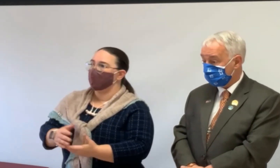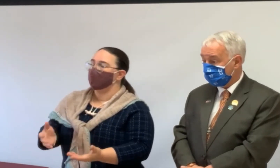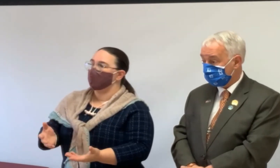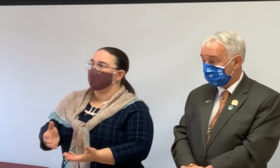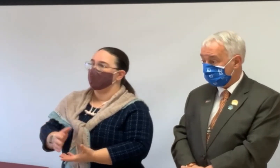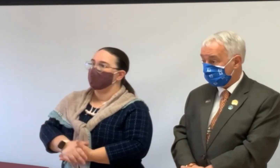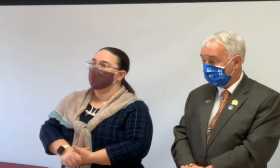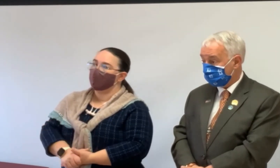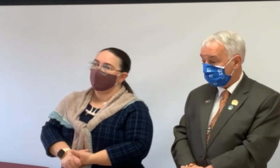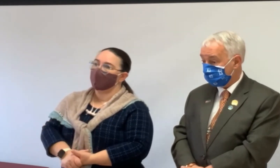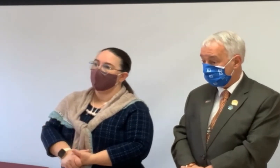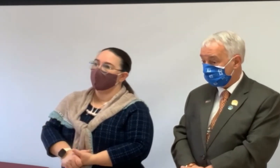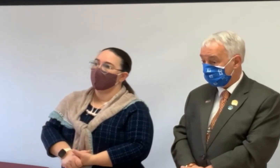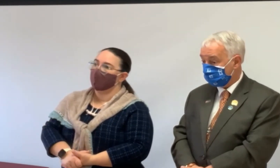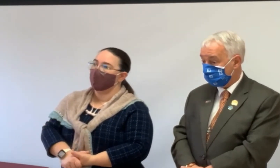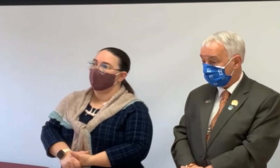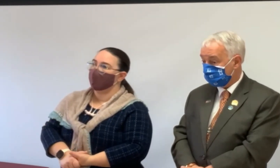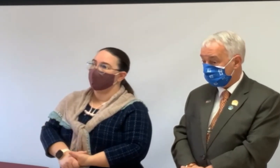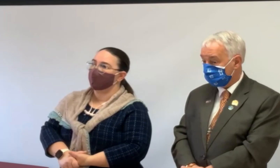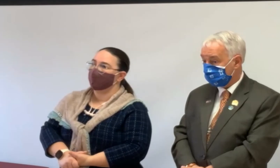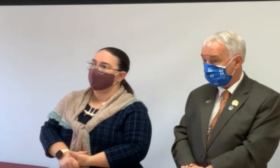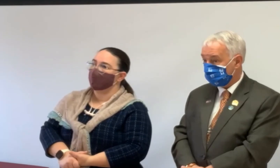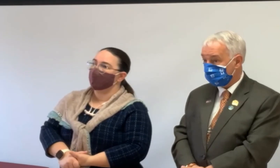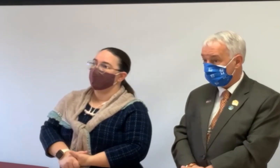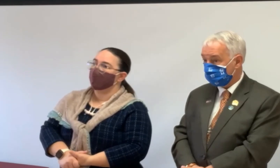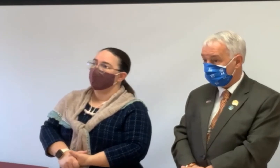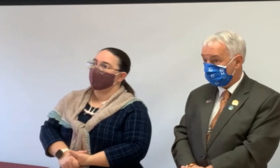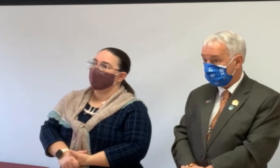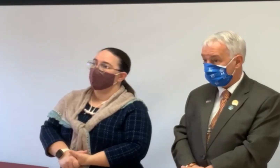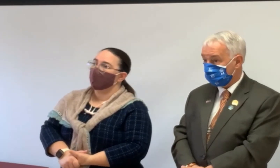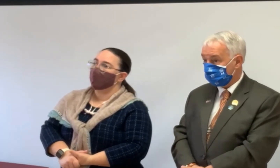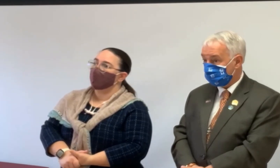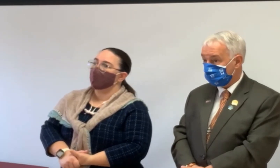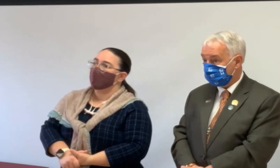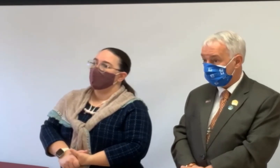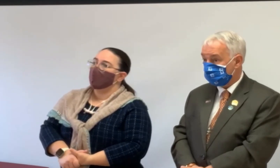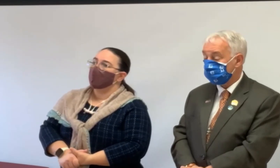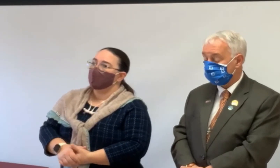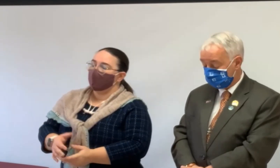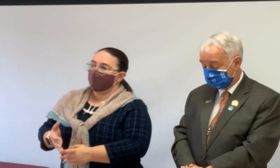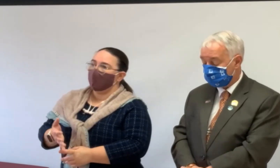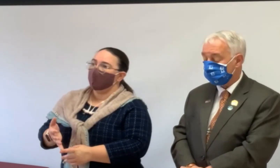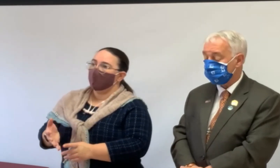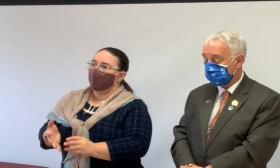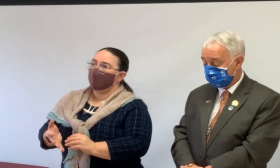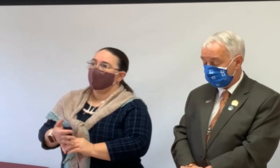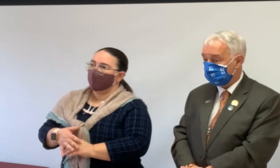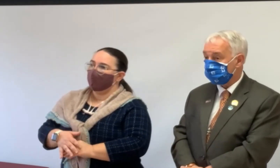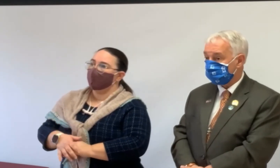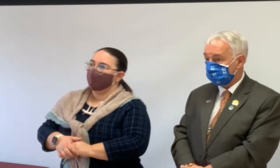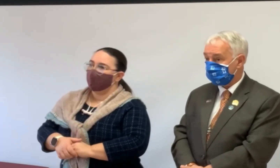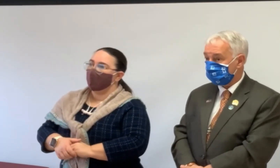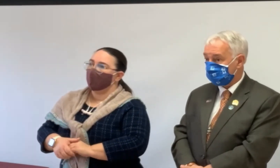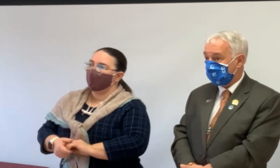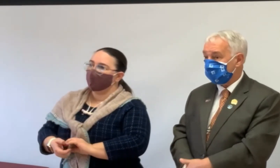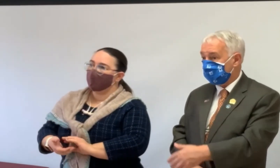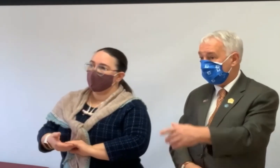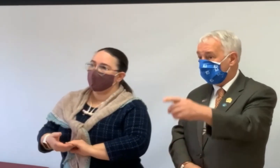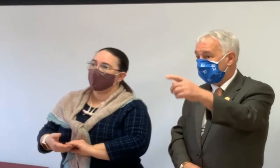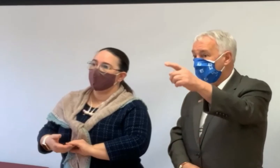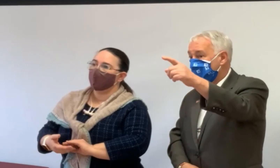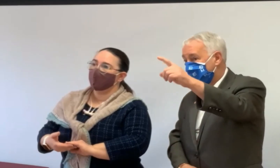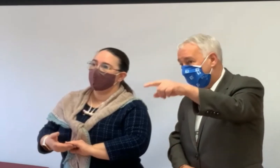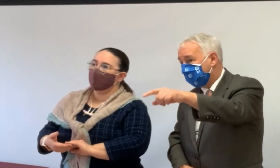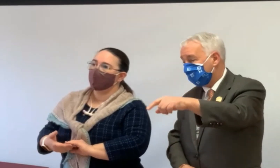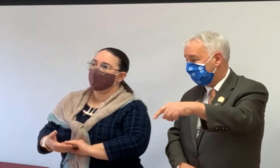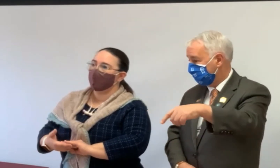able to sell it without spending much money or any money. Do you sell to Delaware County and Phillip County too? Delaware, yep. And all of